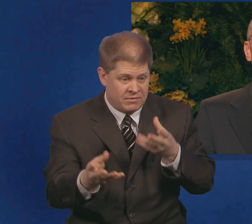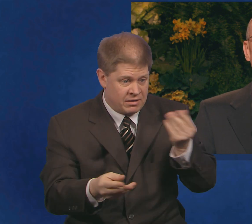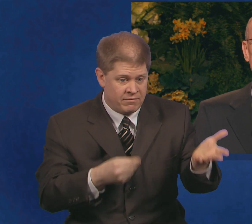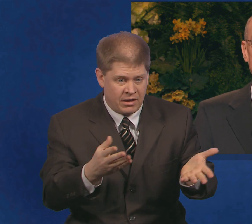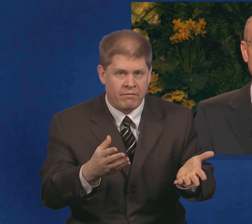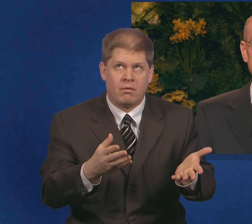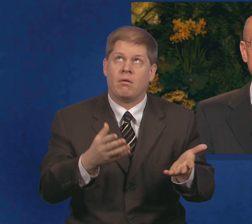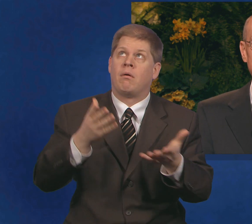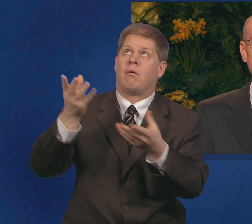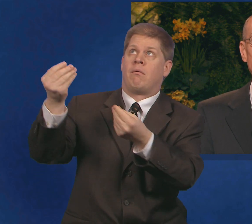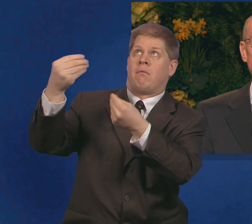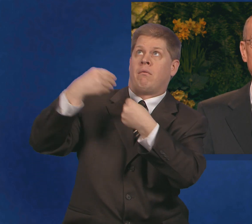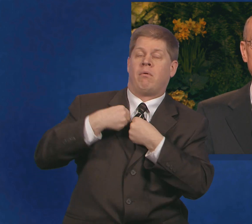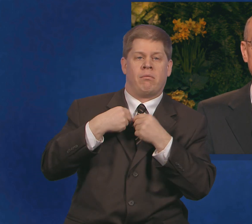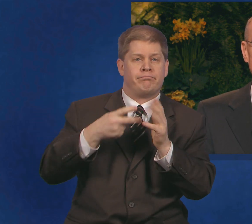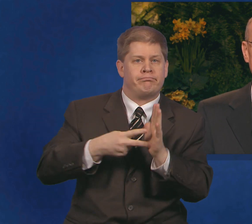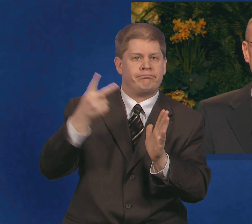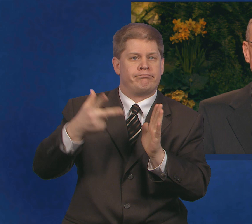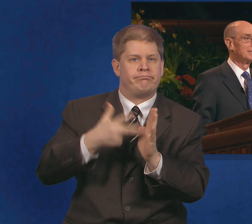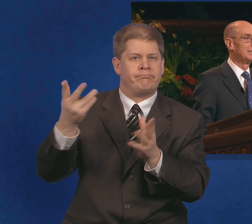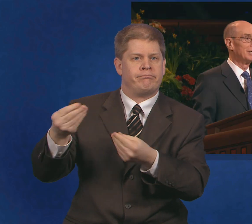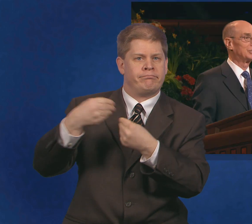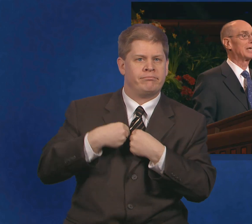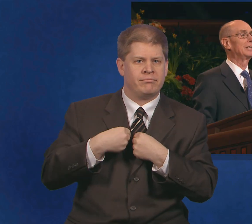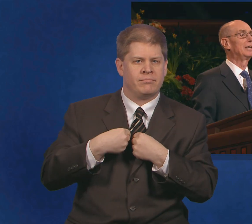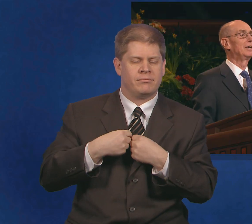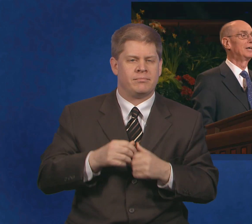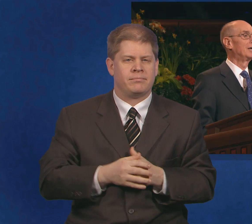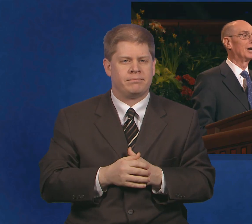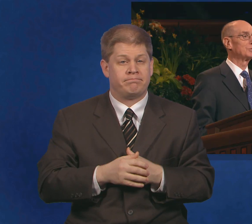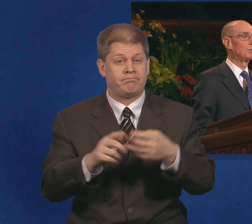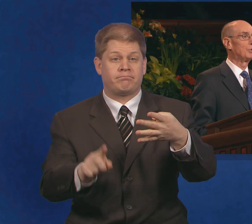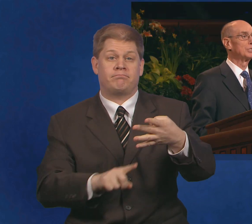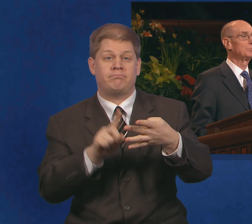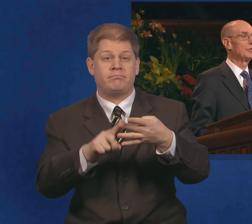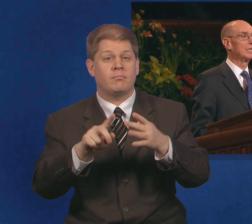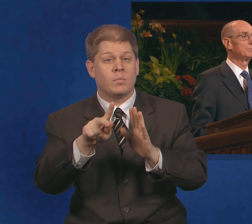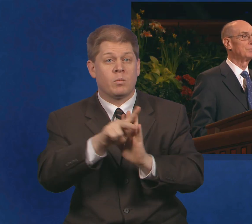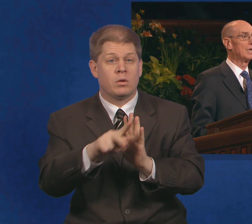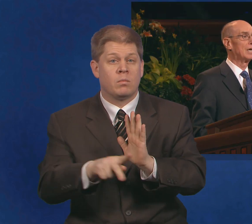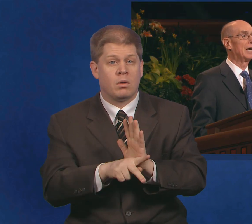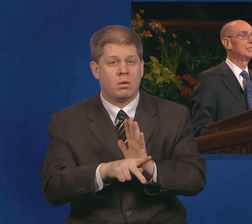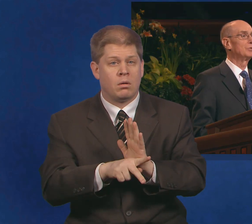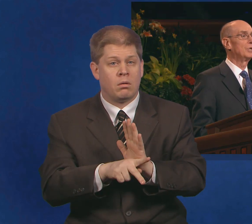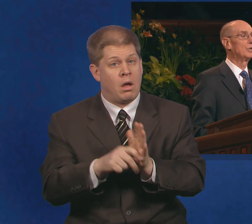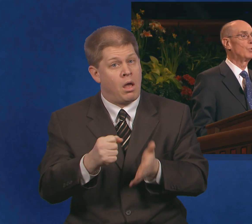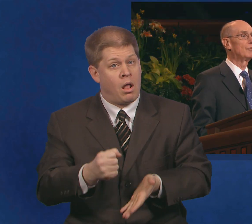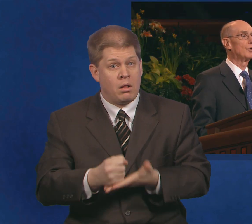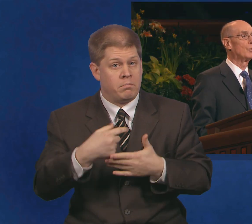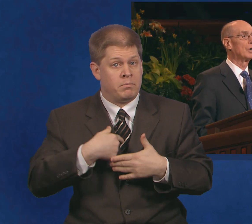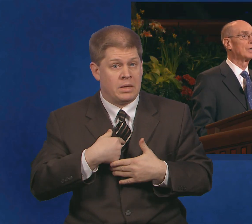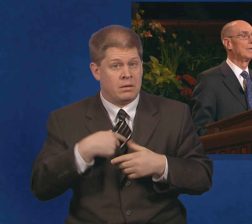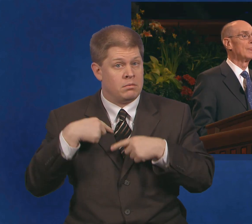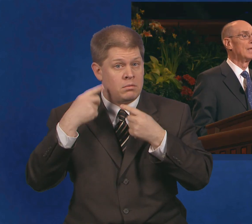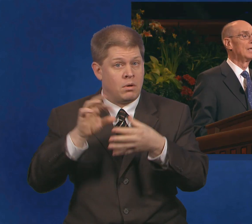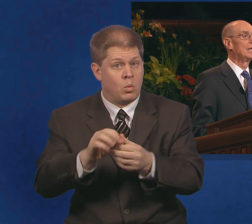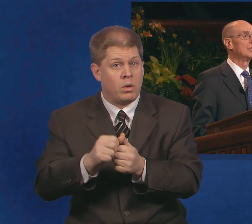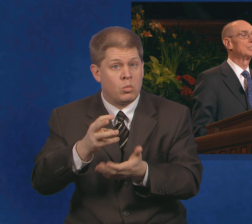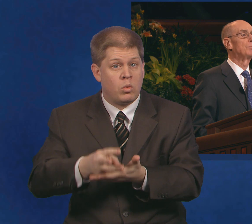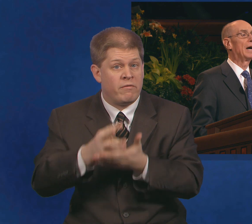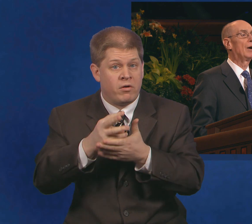He is generous to me. A second gospel principle that has been a guide to me in welfare work